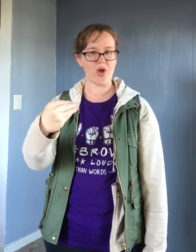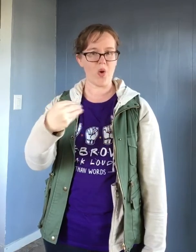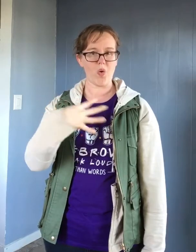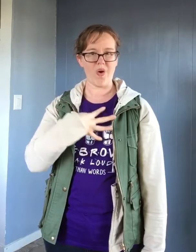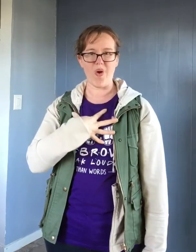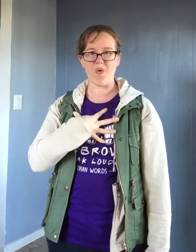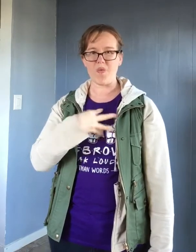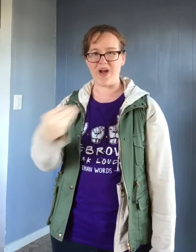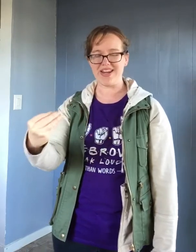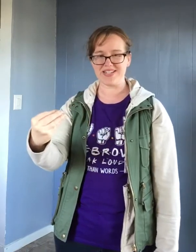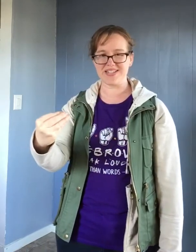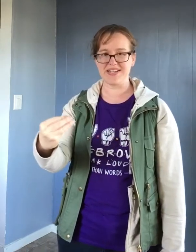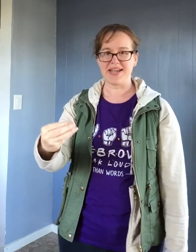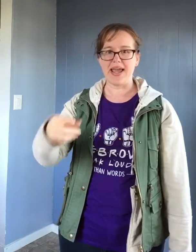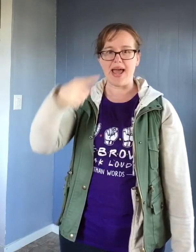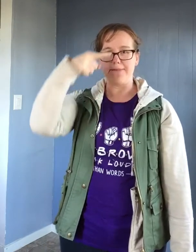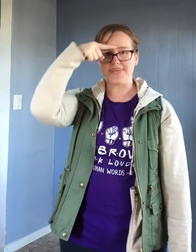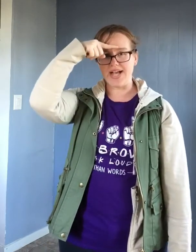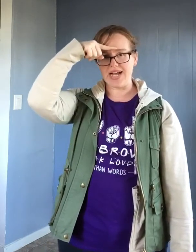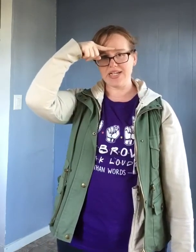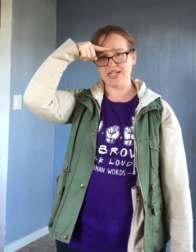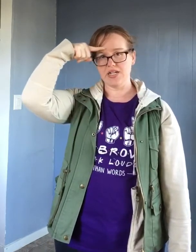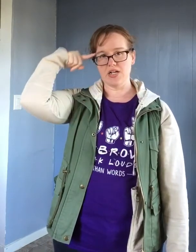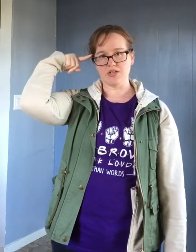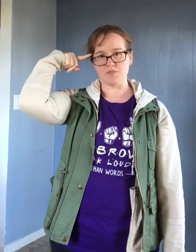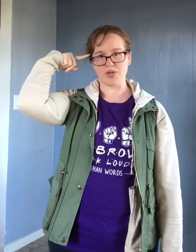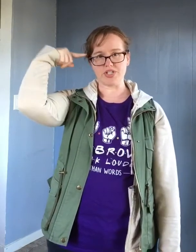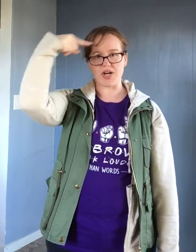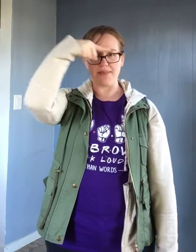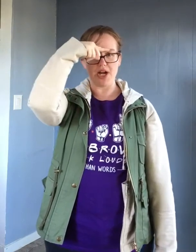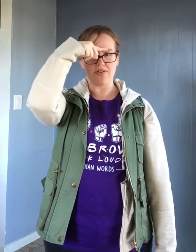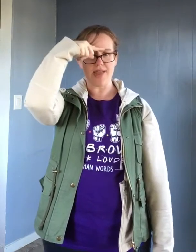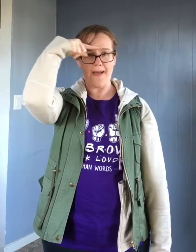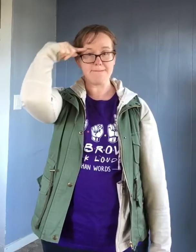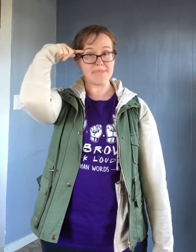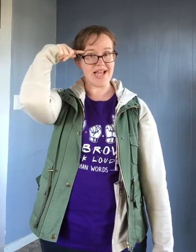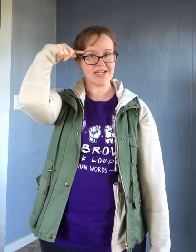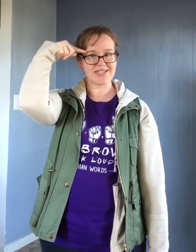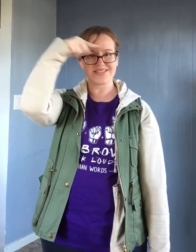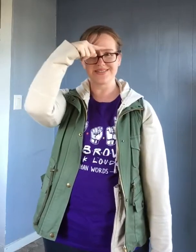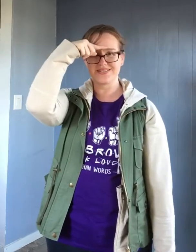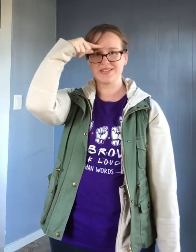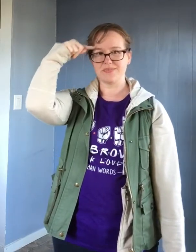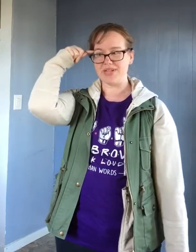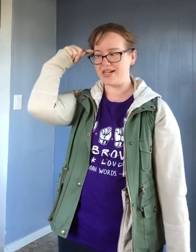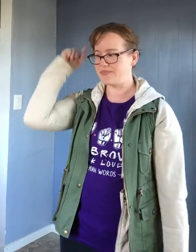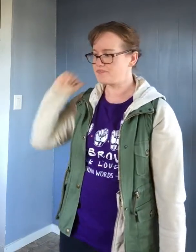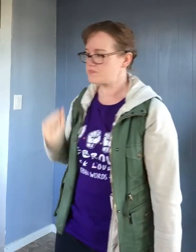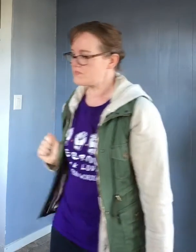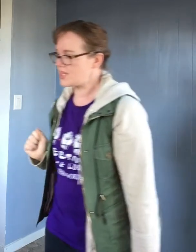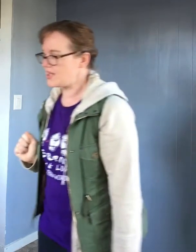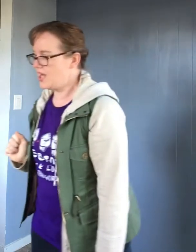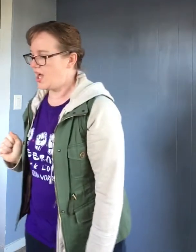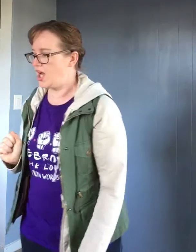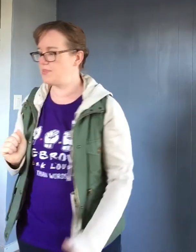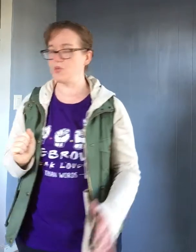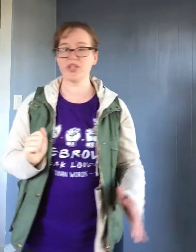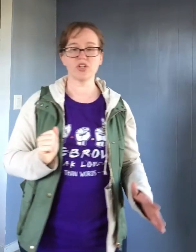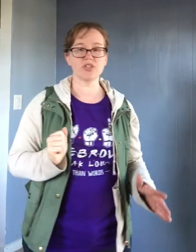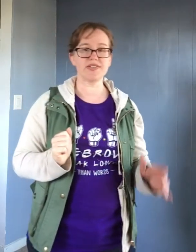O. White. And black. Point to your eyebrows. Black. Black. Um, we learned